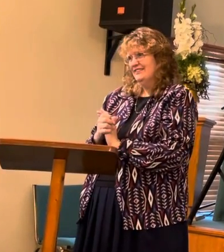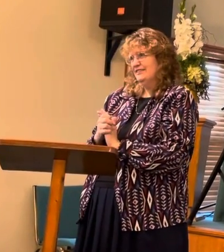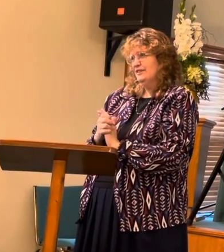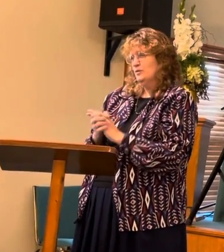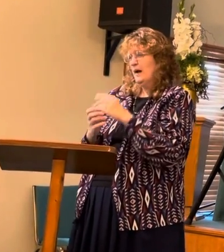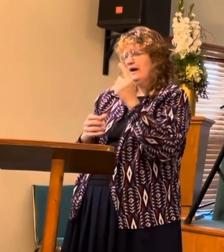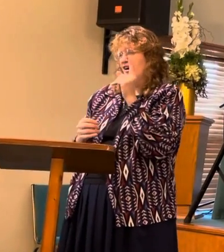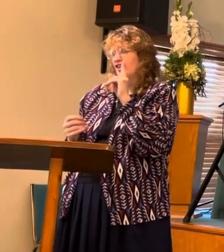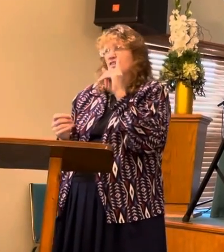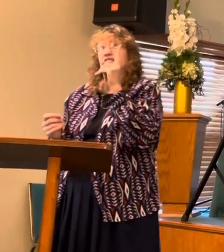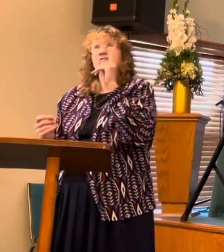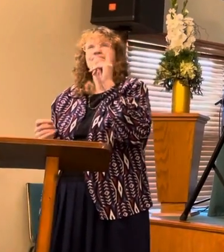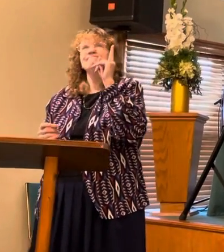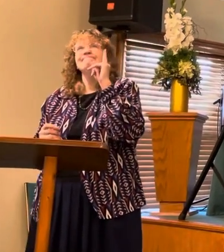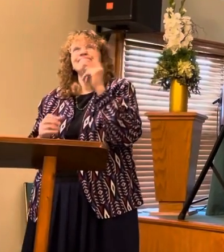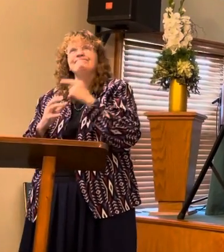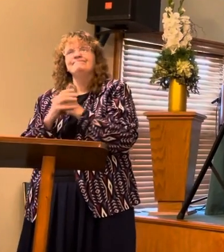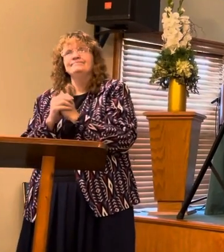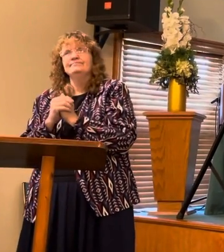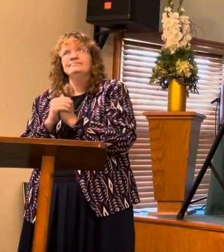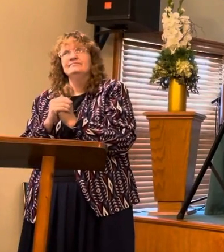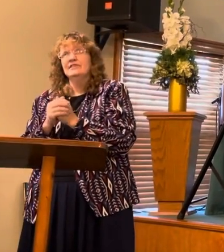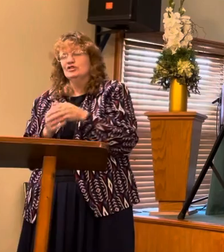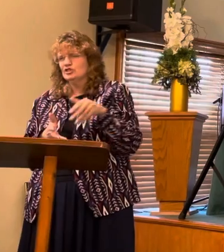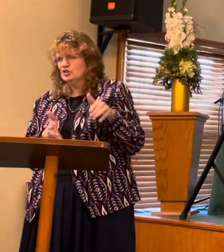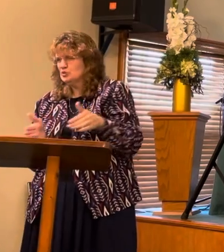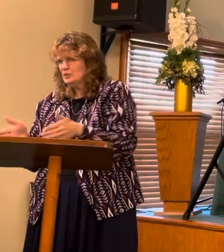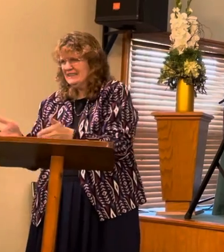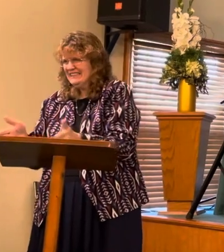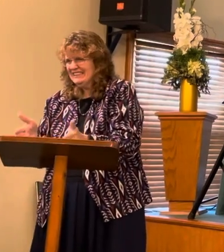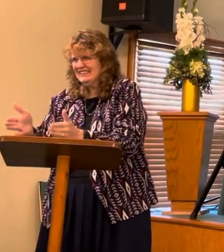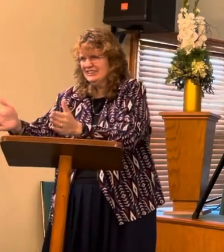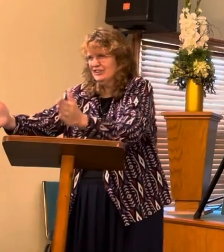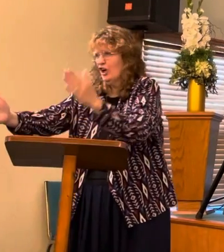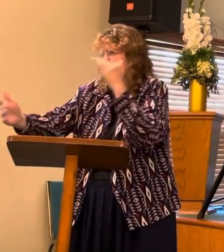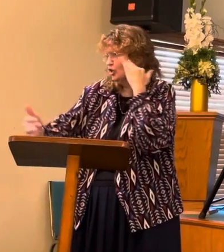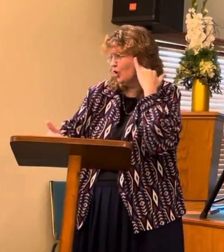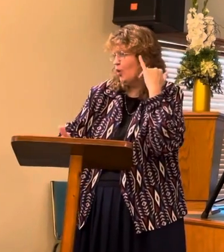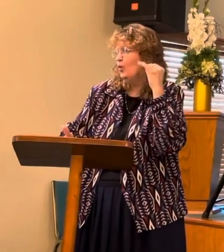the streets of gold are laid,